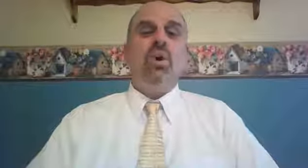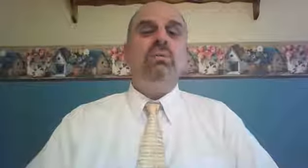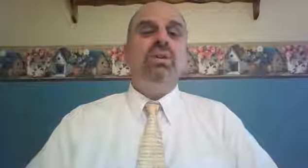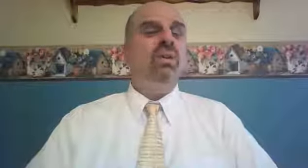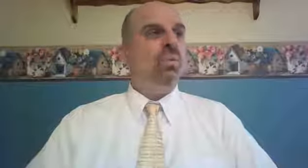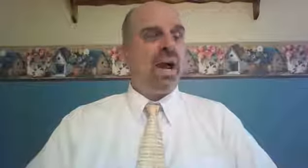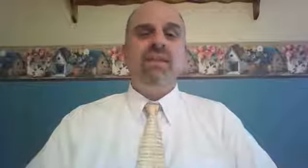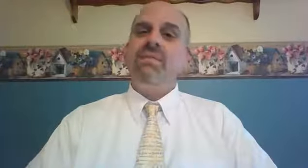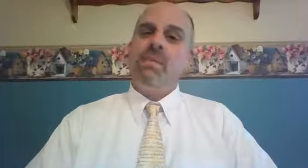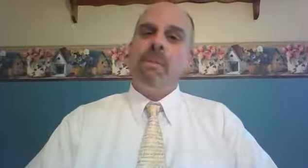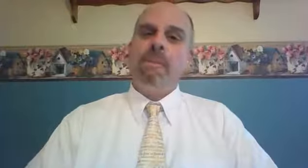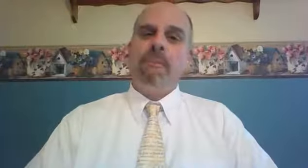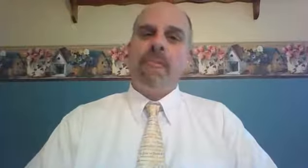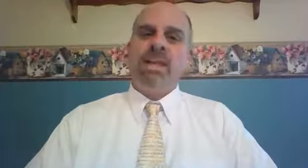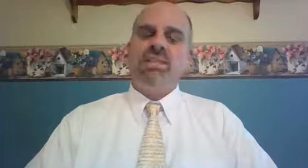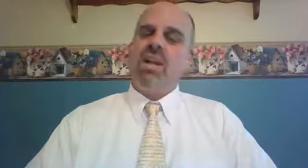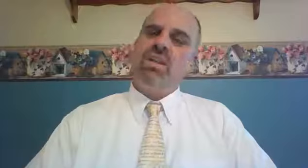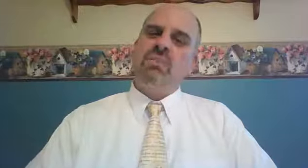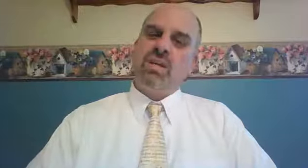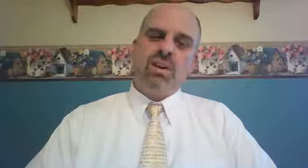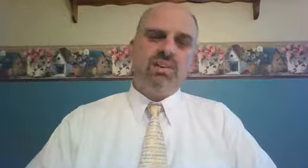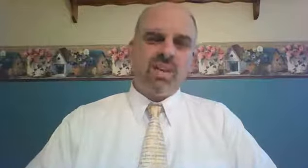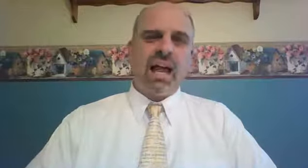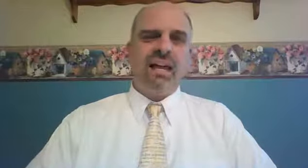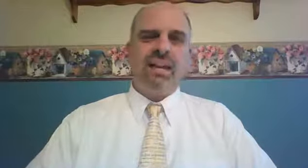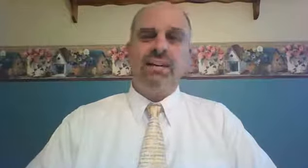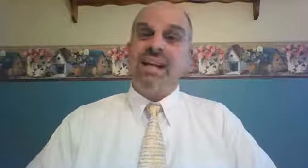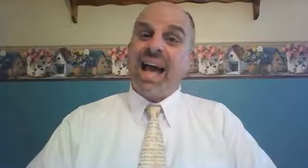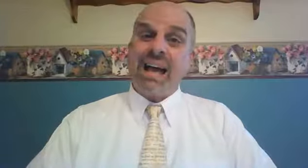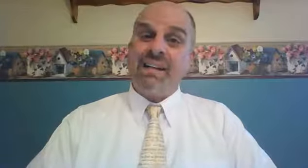Job's wife tells him to curse God and die.